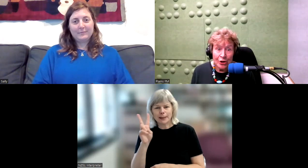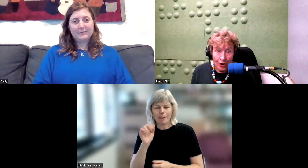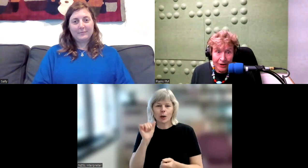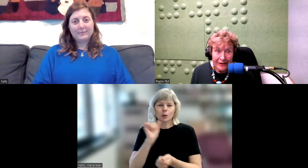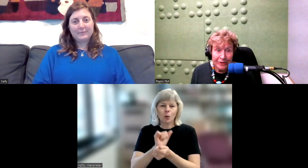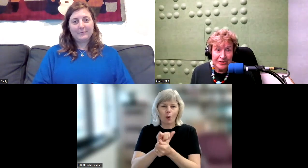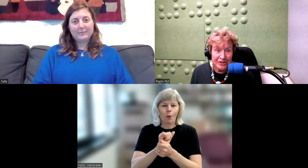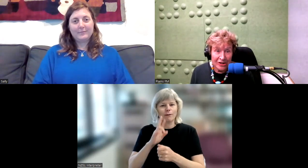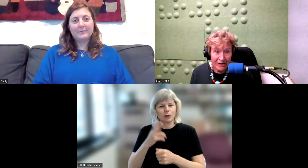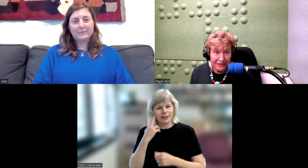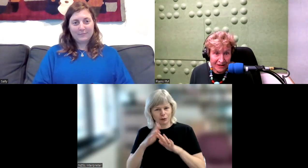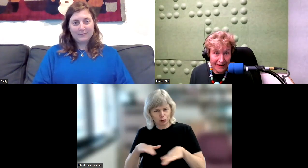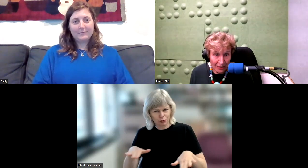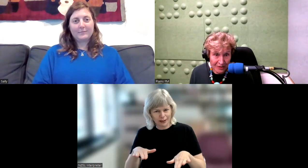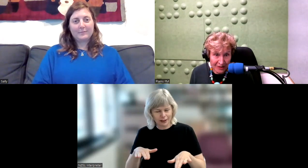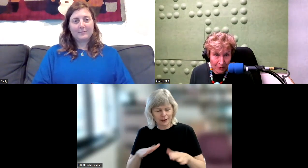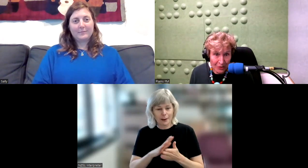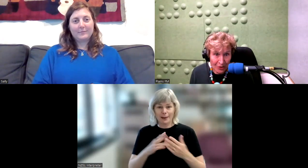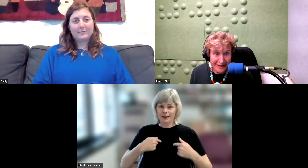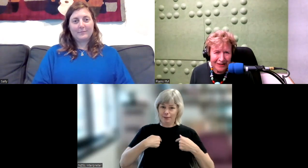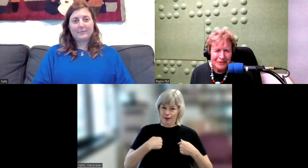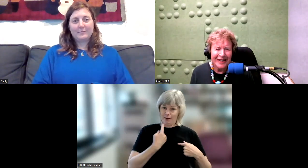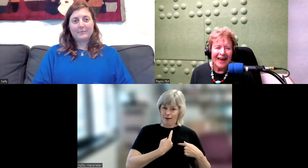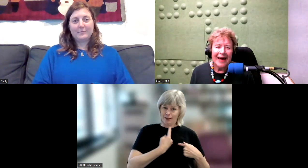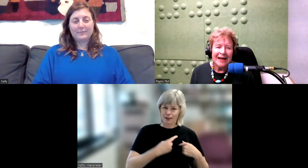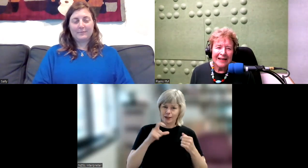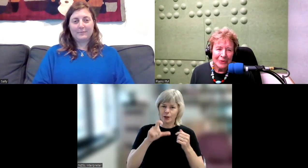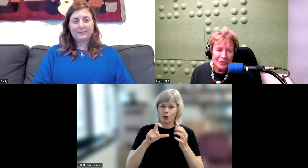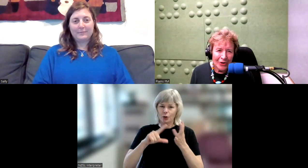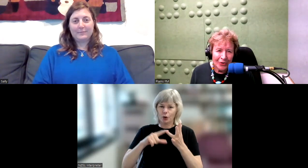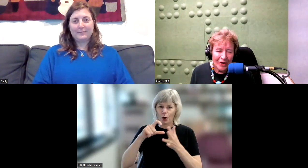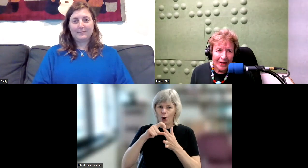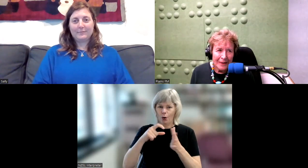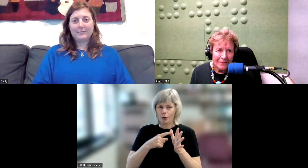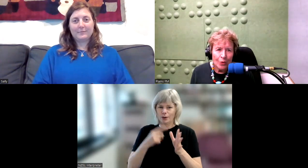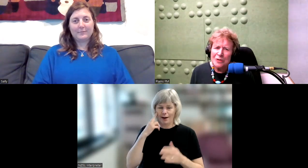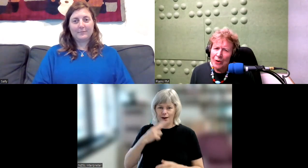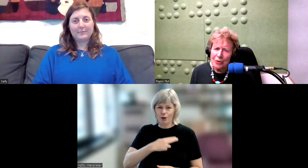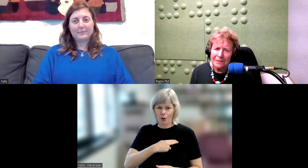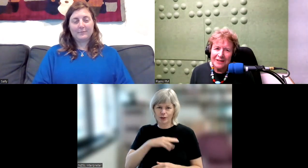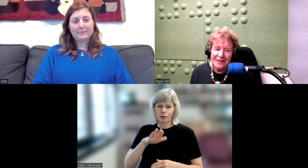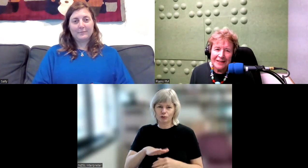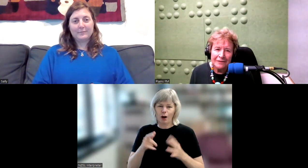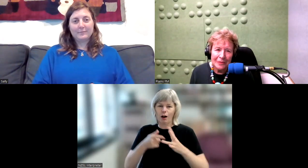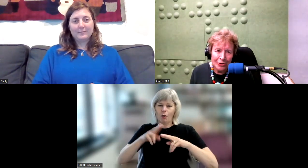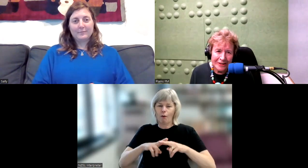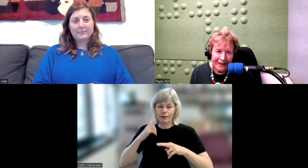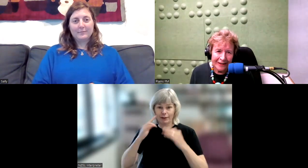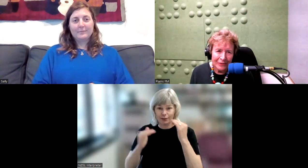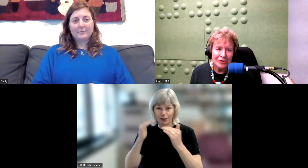coder, which is a child of deaf adults. That's what we call ourselves. And I'm also always welcomed into the deaf community, which